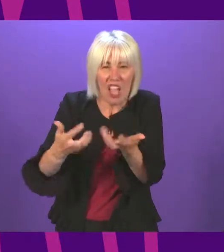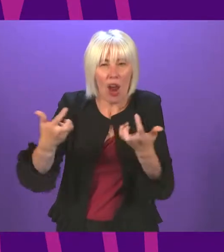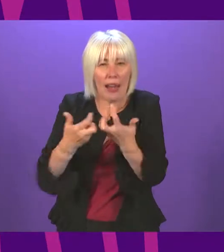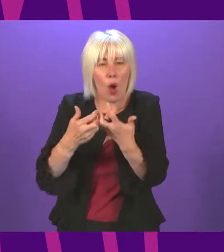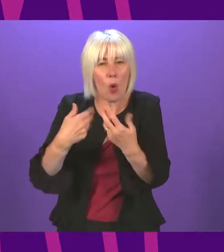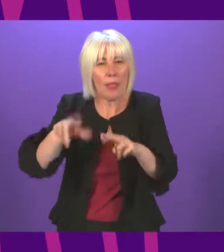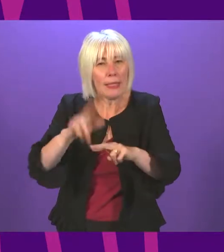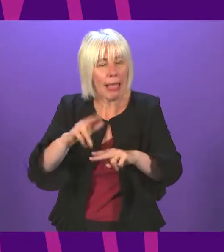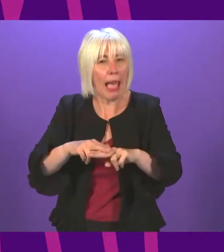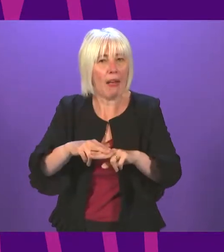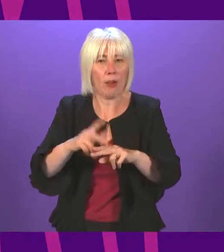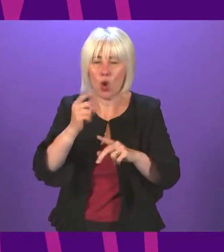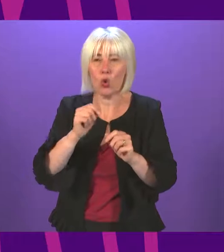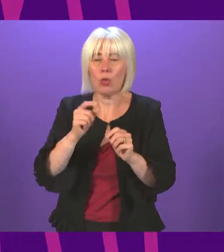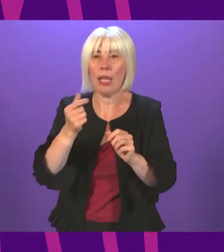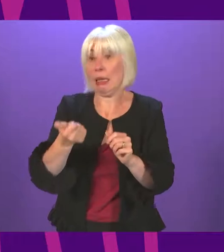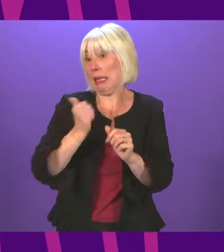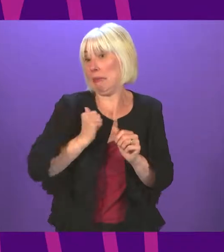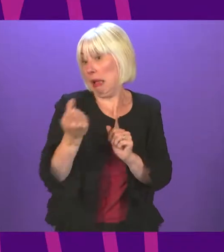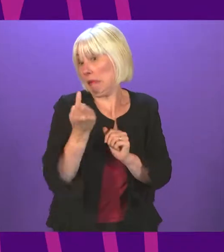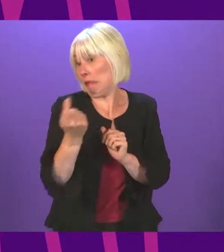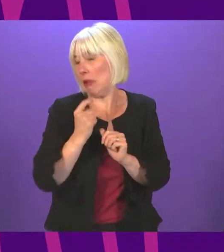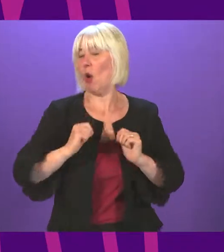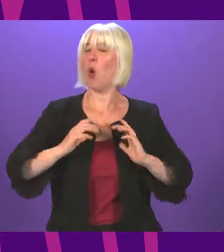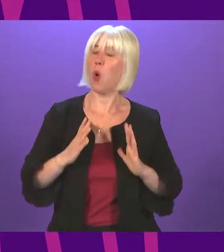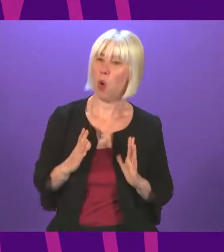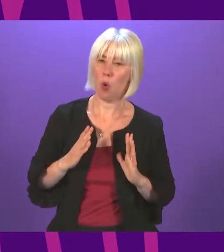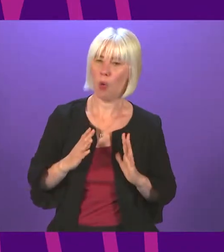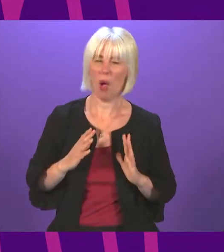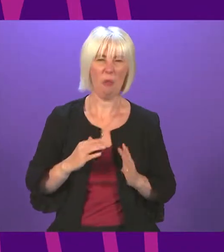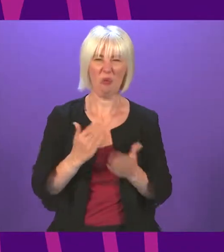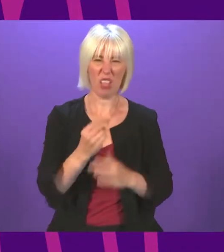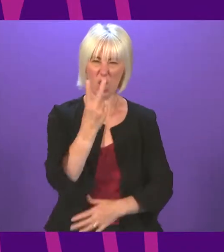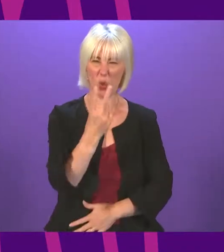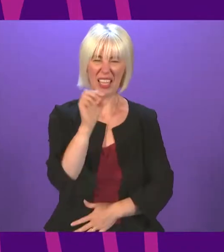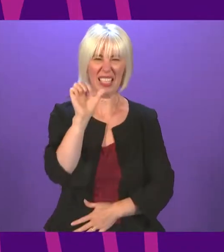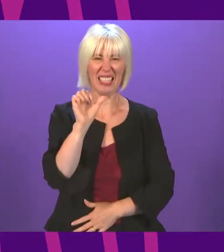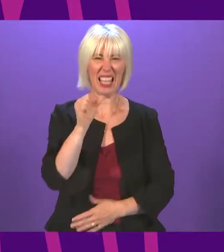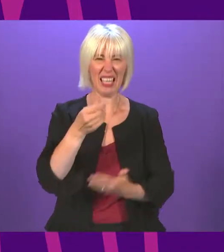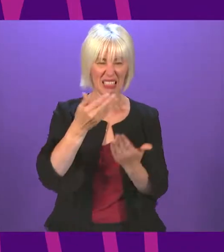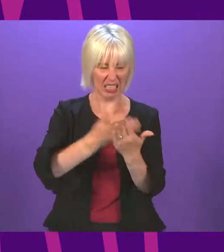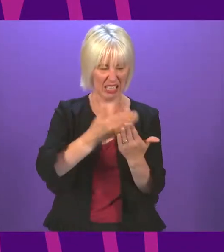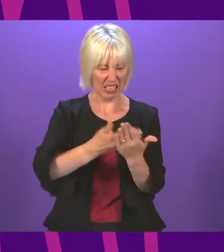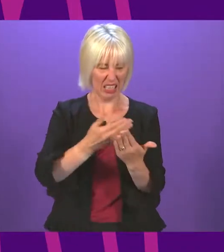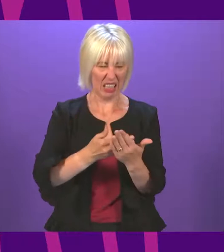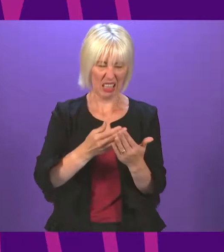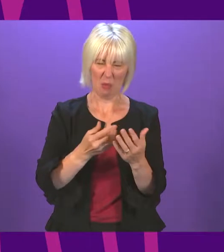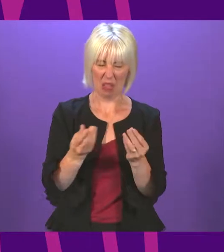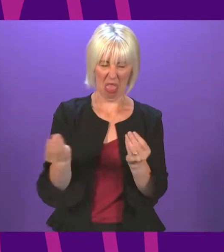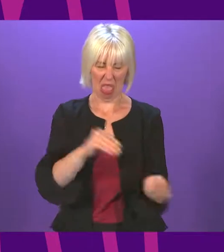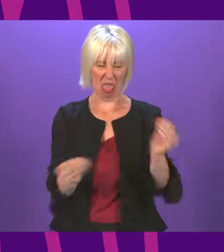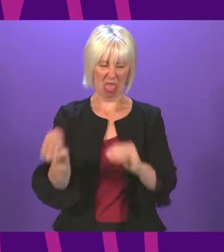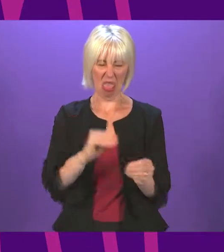they might expect some relief. Instead, what we got are 26 pages of repackaged and reheated promises.